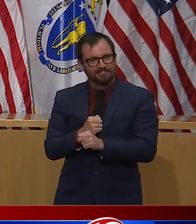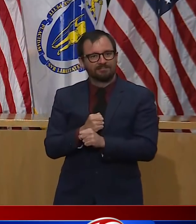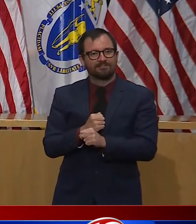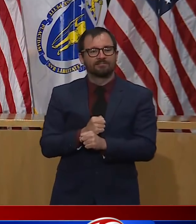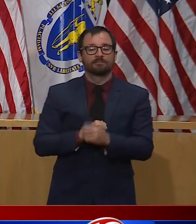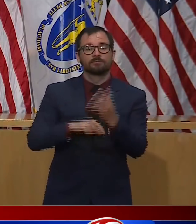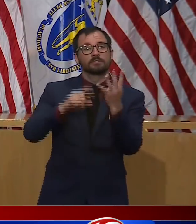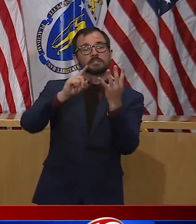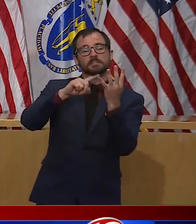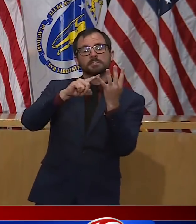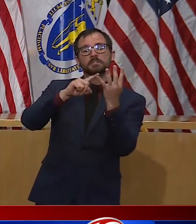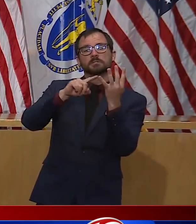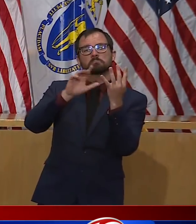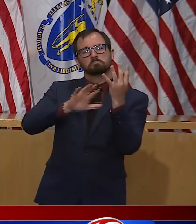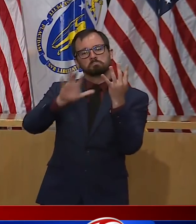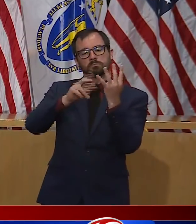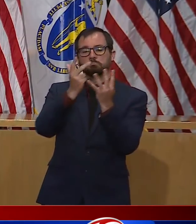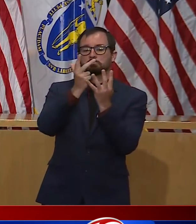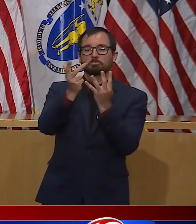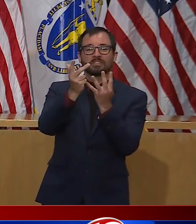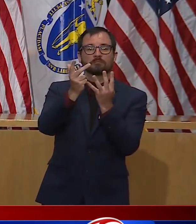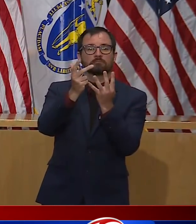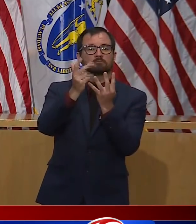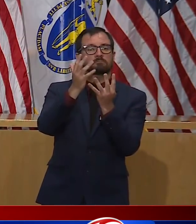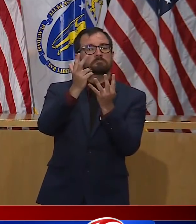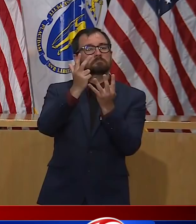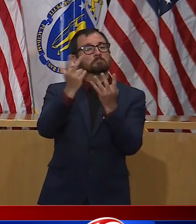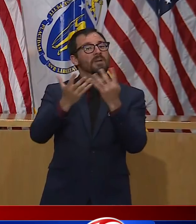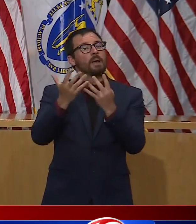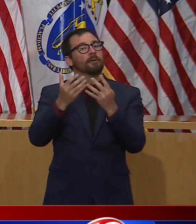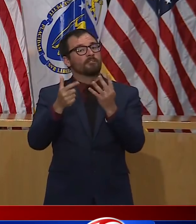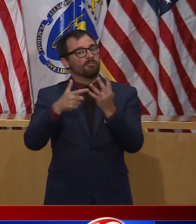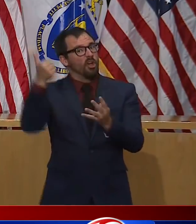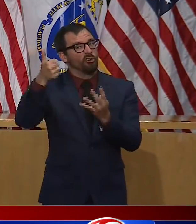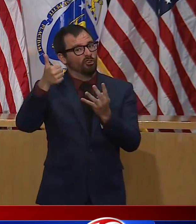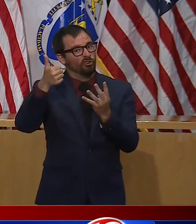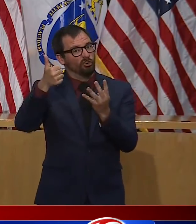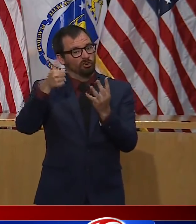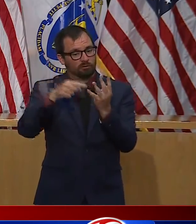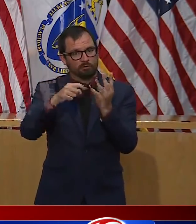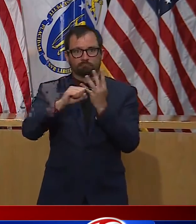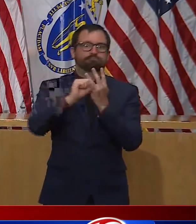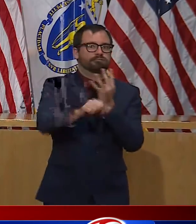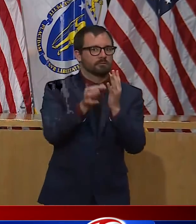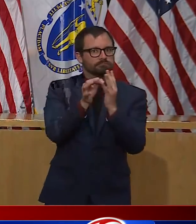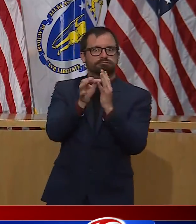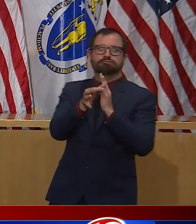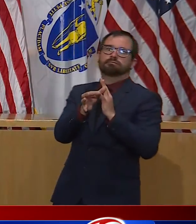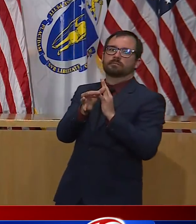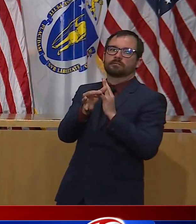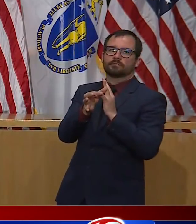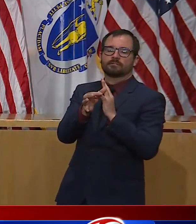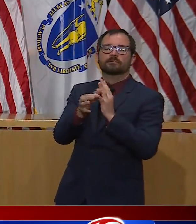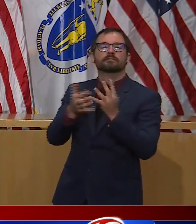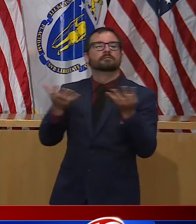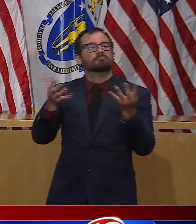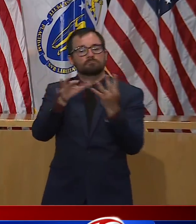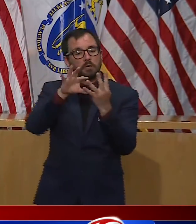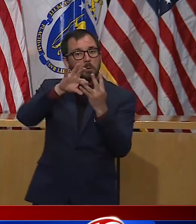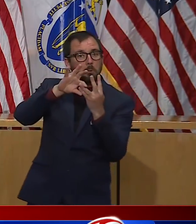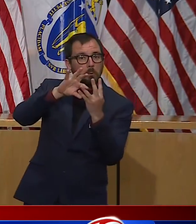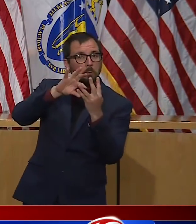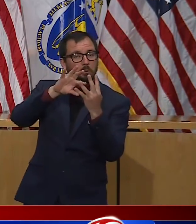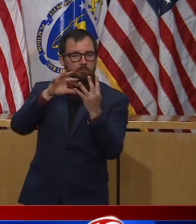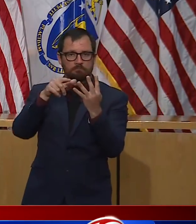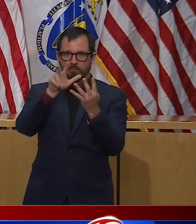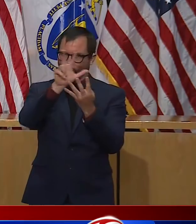health data doesn't support moving forward. As I said earlier, COVID-19 has